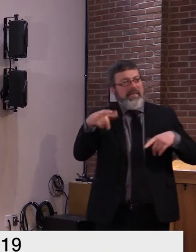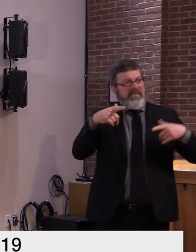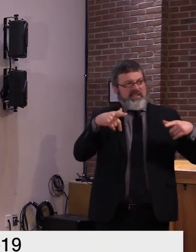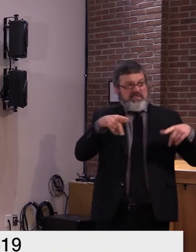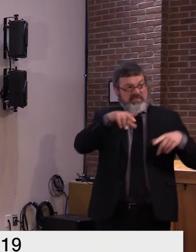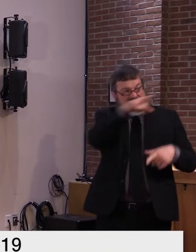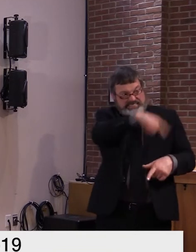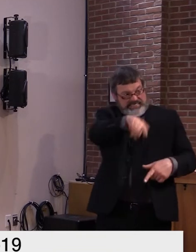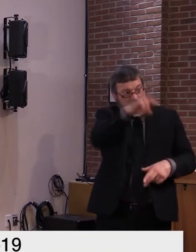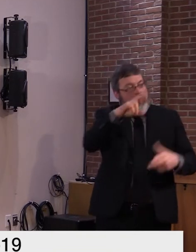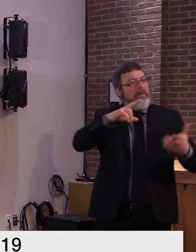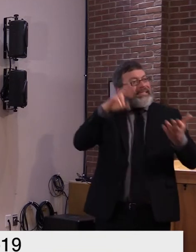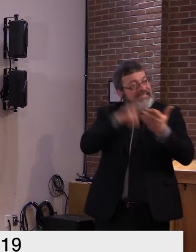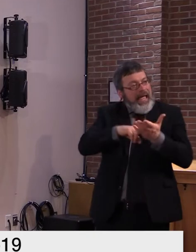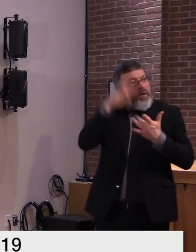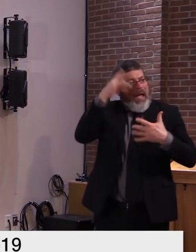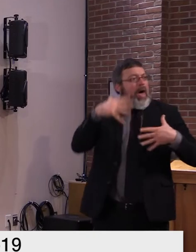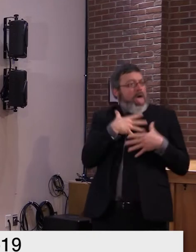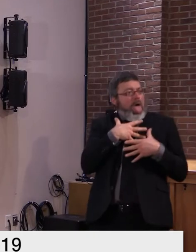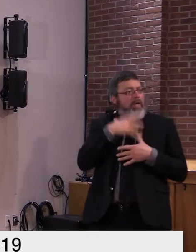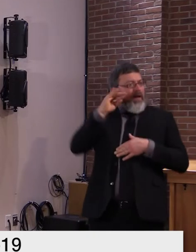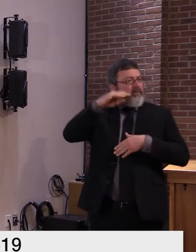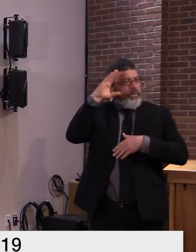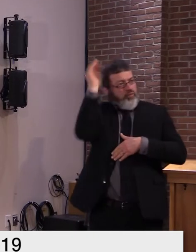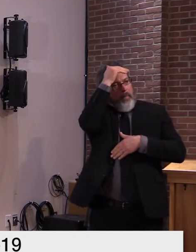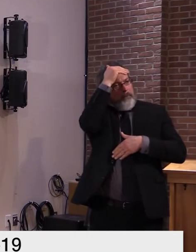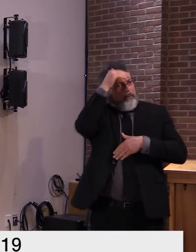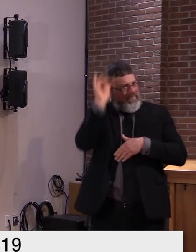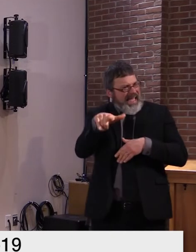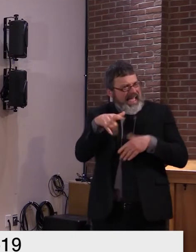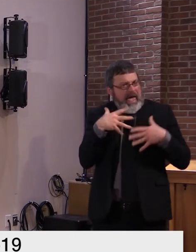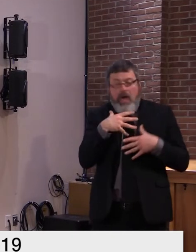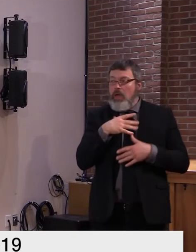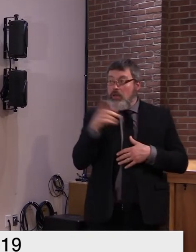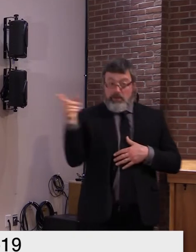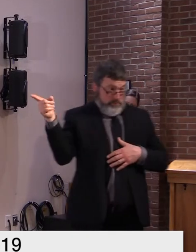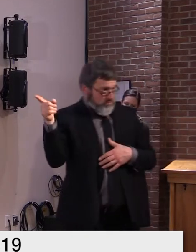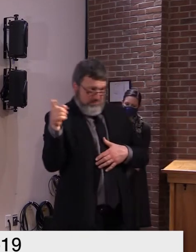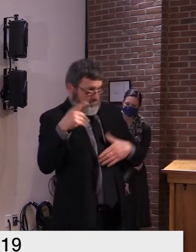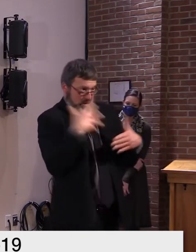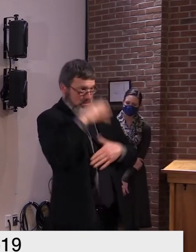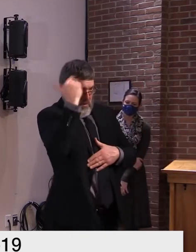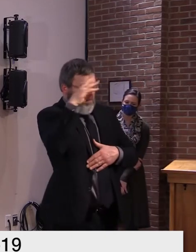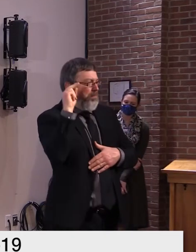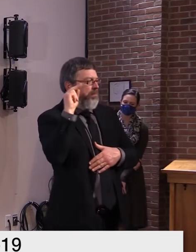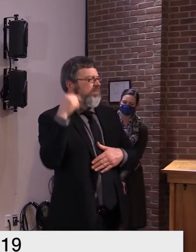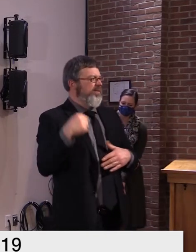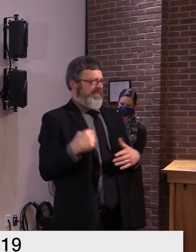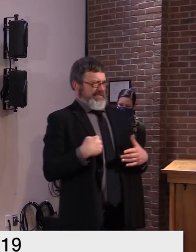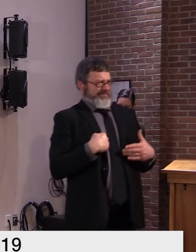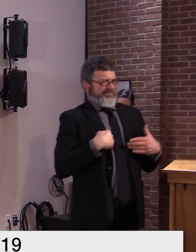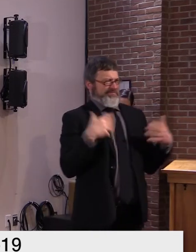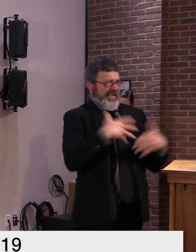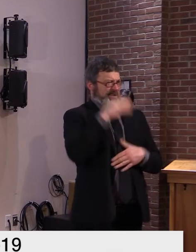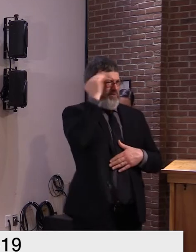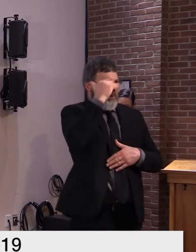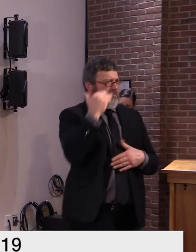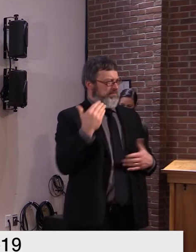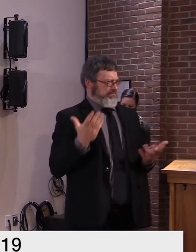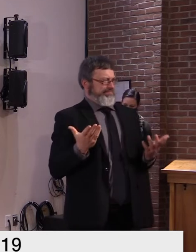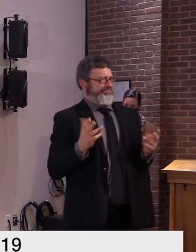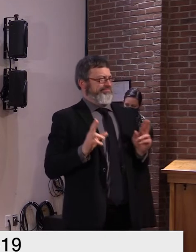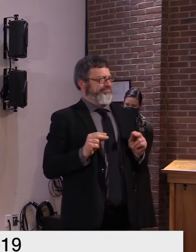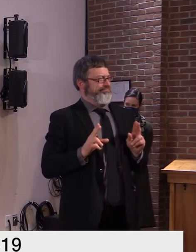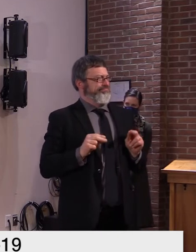um again uh you know we need to do what's right we don't need to harm the institution